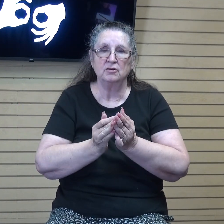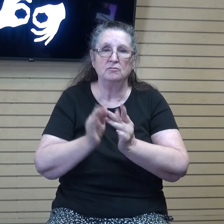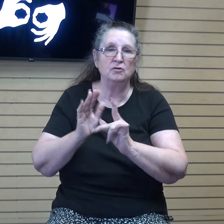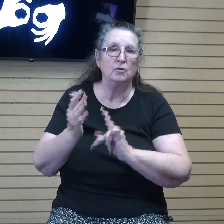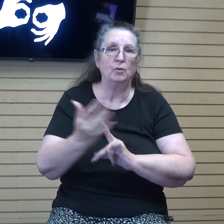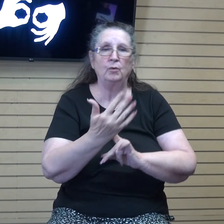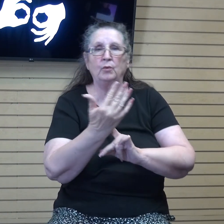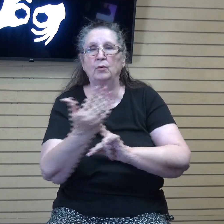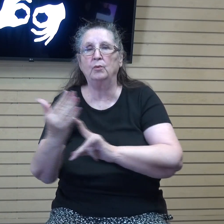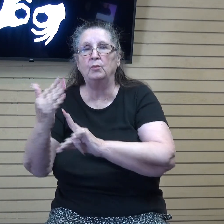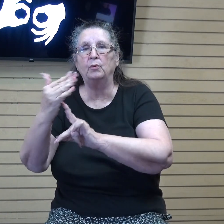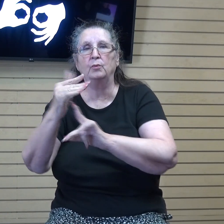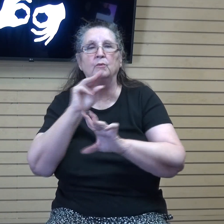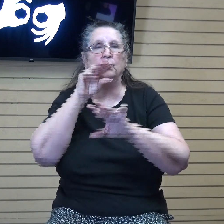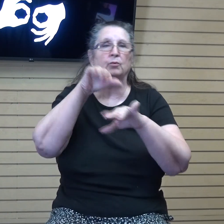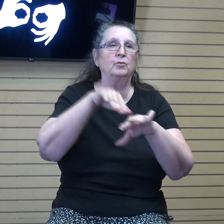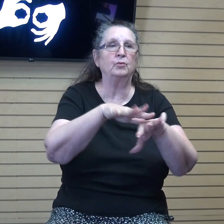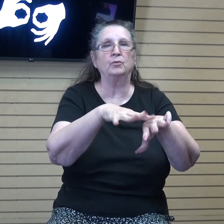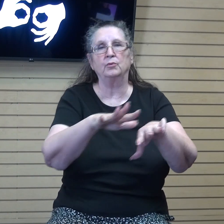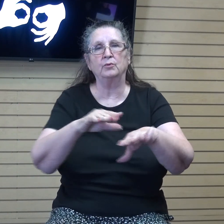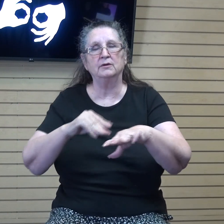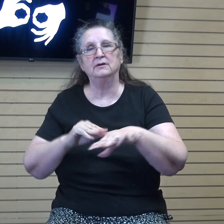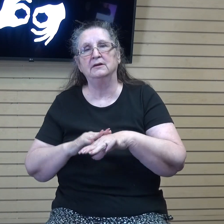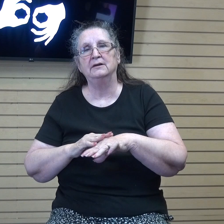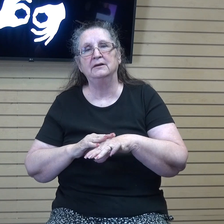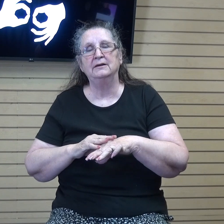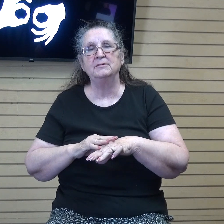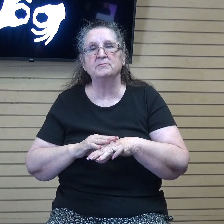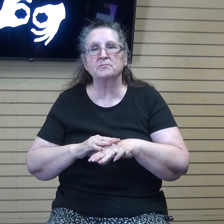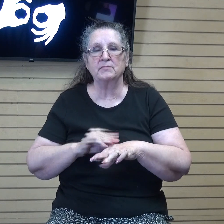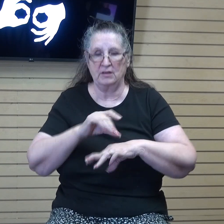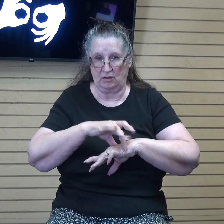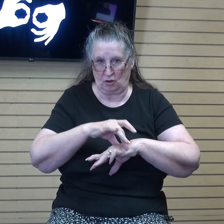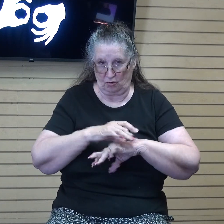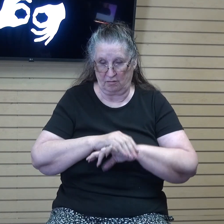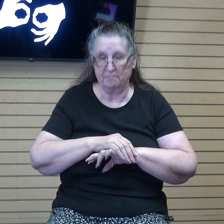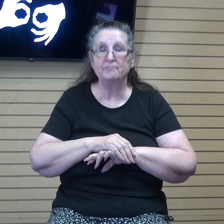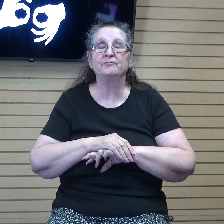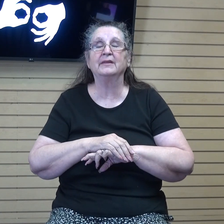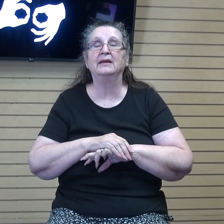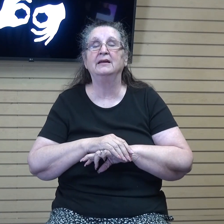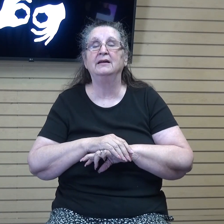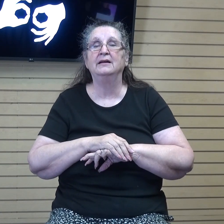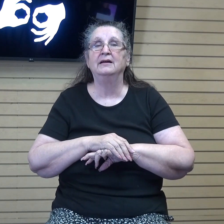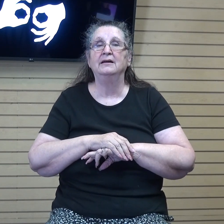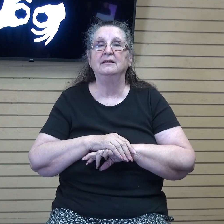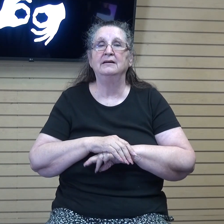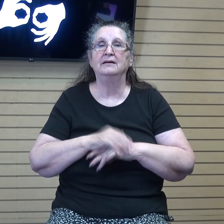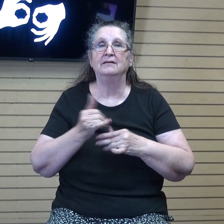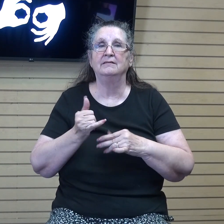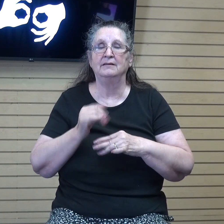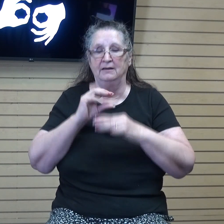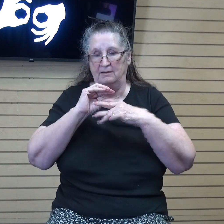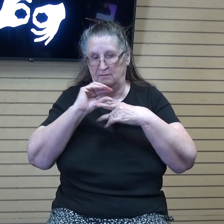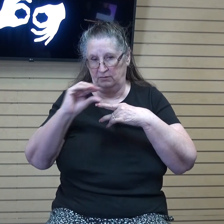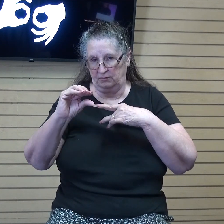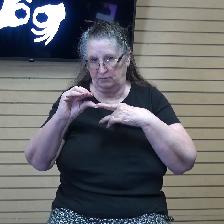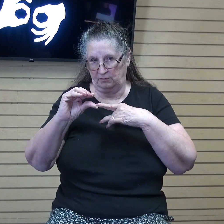and over the seabed, or in this analogy, the earth we live in. Now from the surface of the sea, God